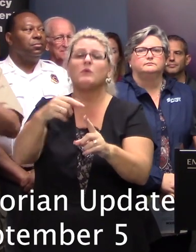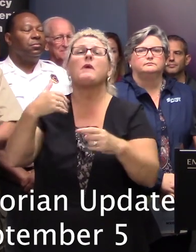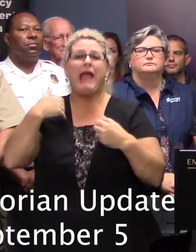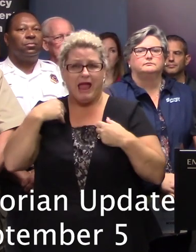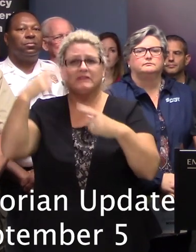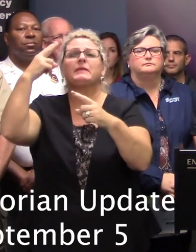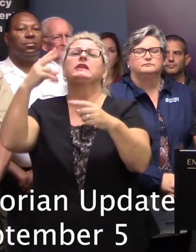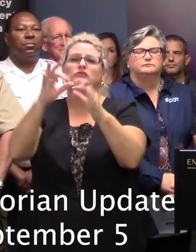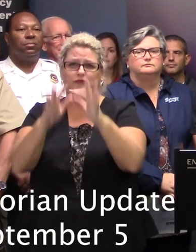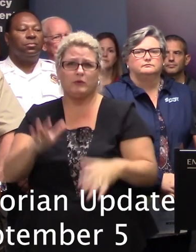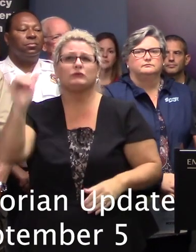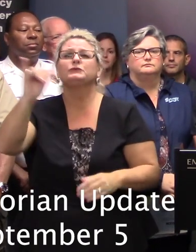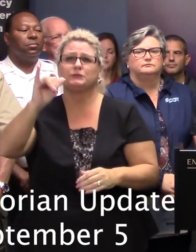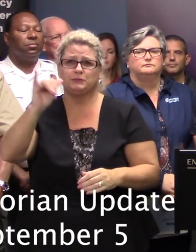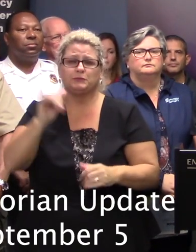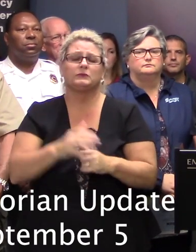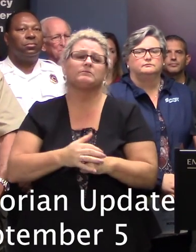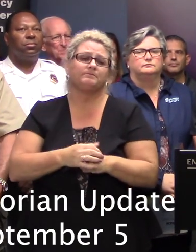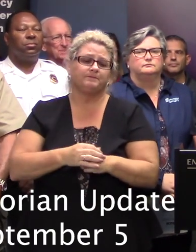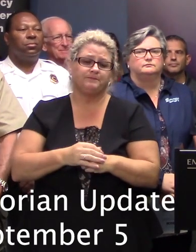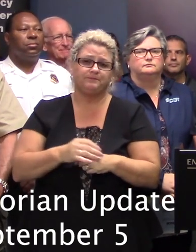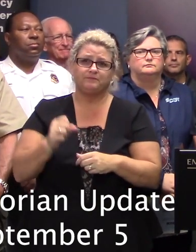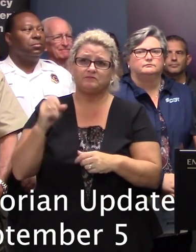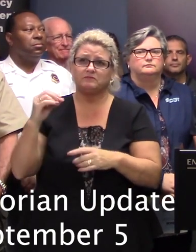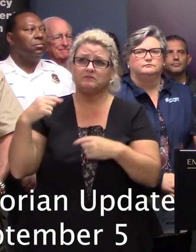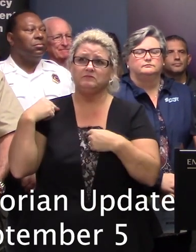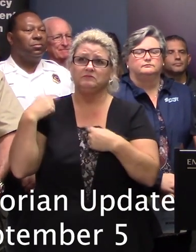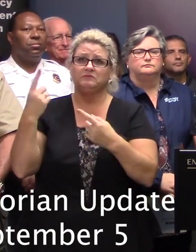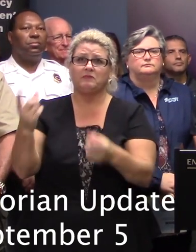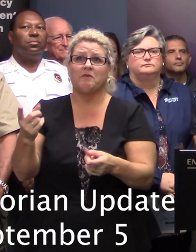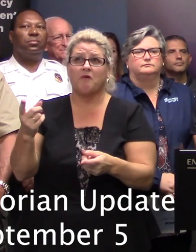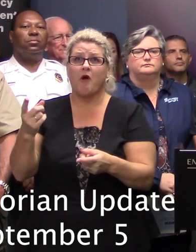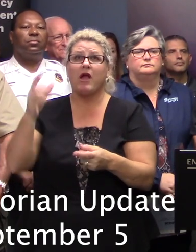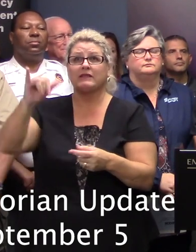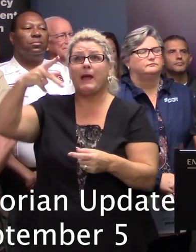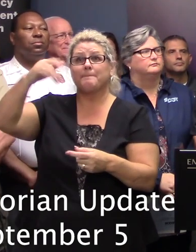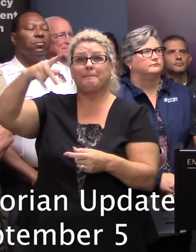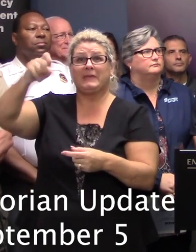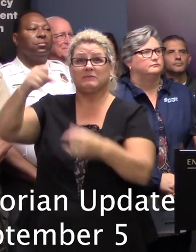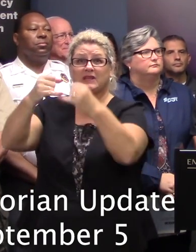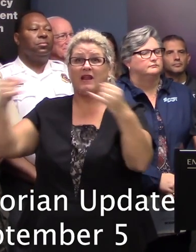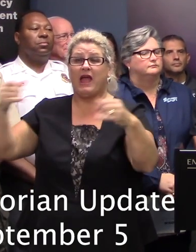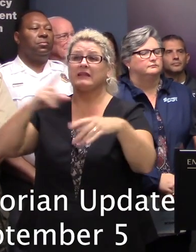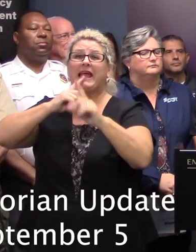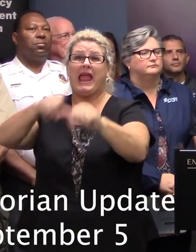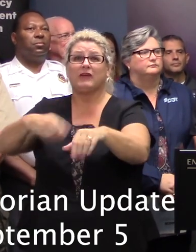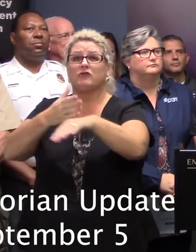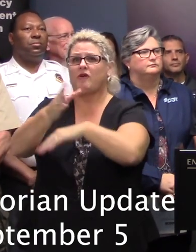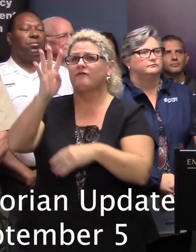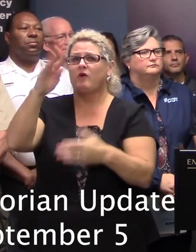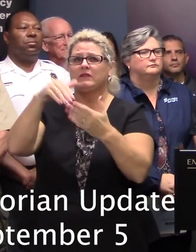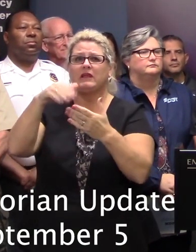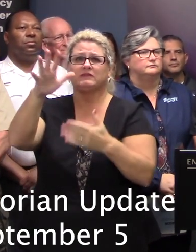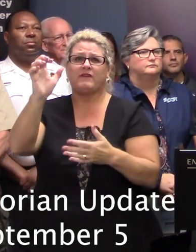interpreters that are available for that. And so far, the group there has answered almost 4,500 calls from citizens here in the